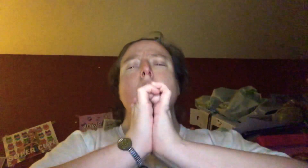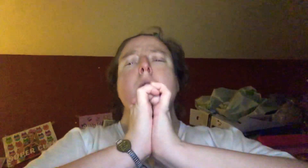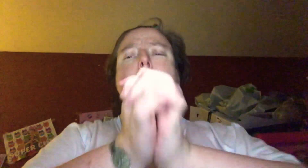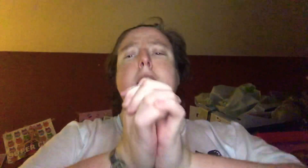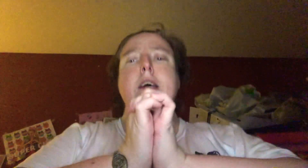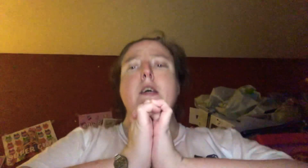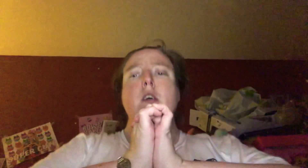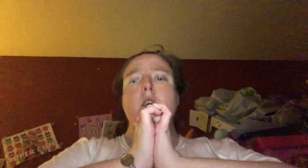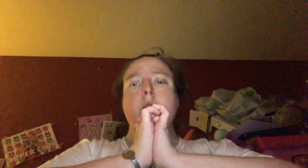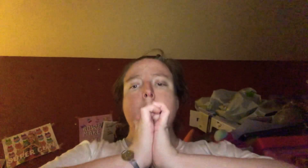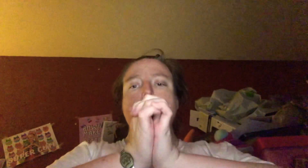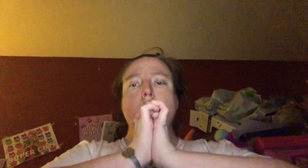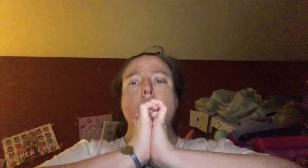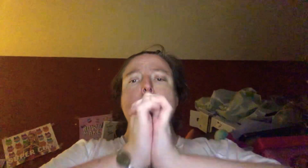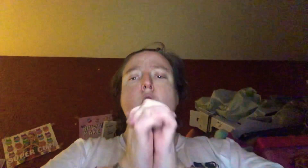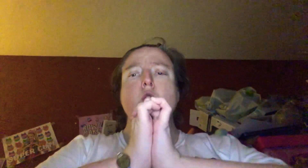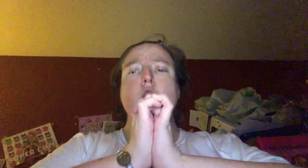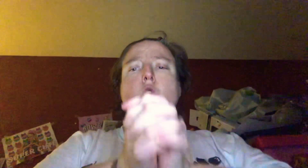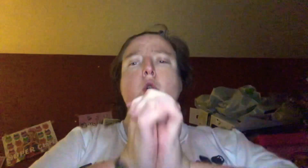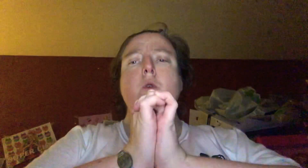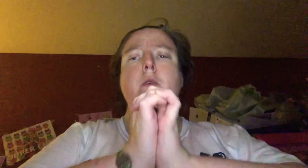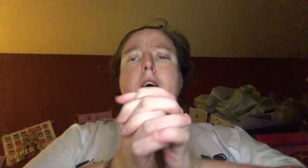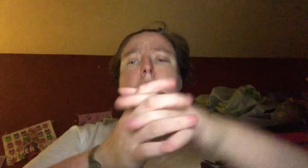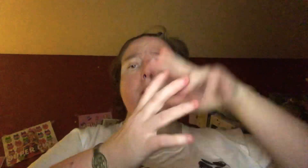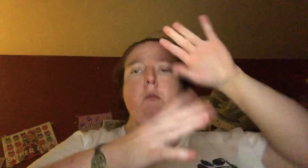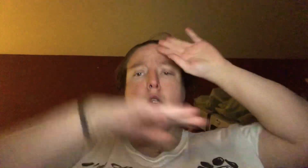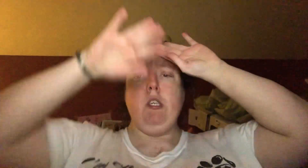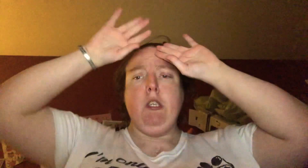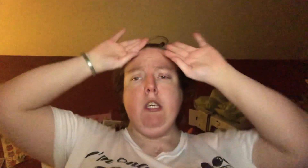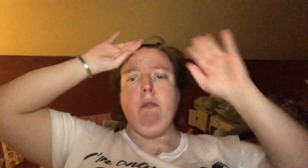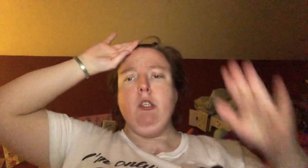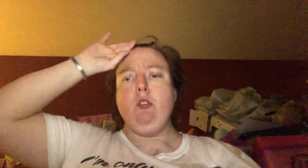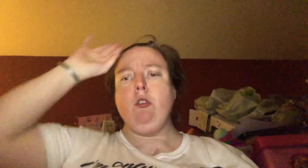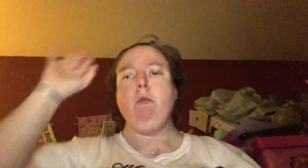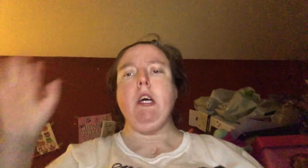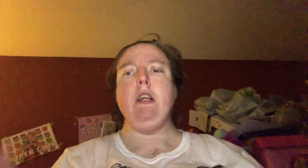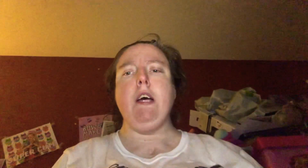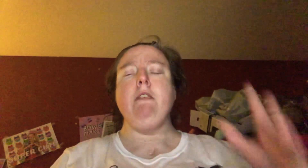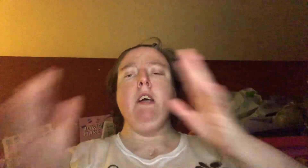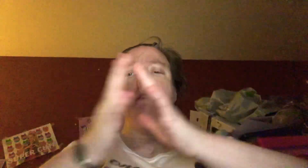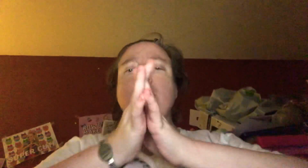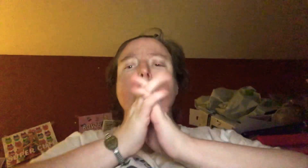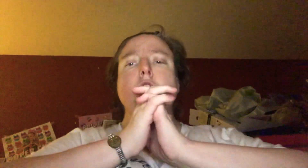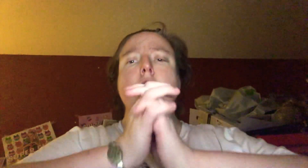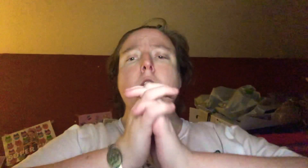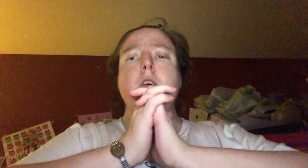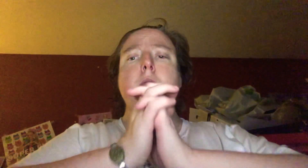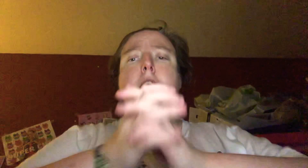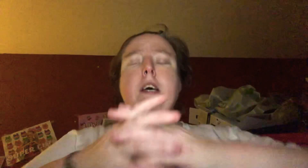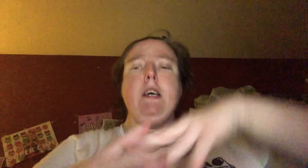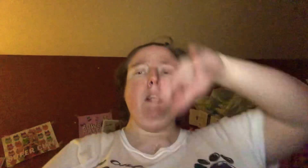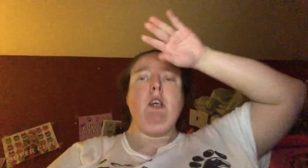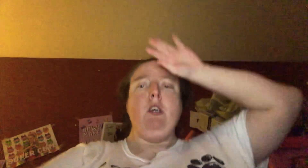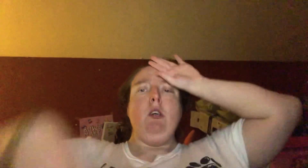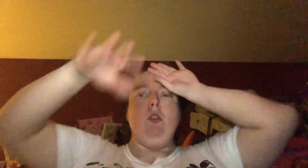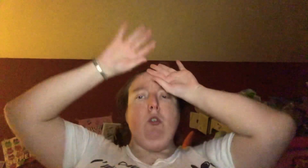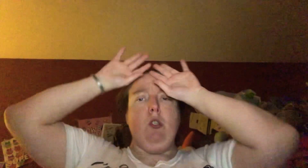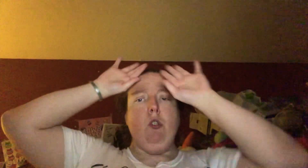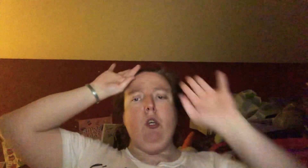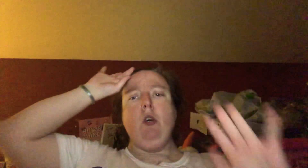bad I got you so, so bad Before you came in tonight I got you so bad And you should know